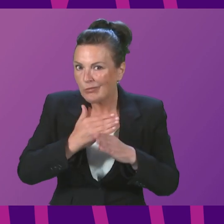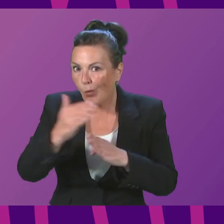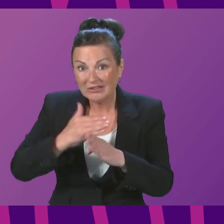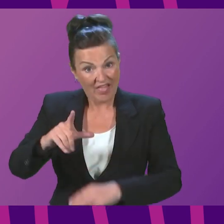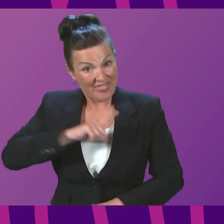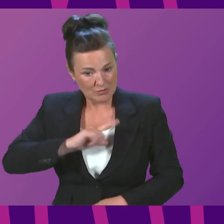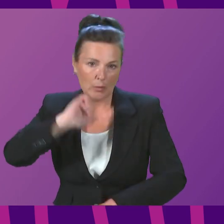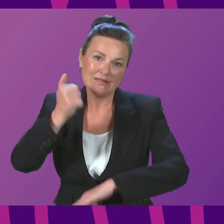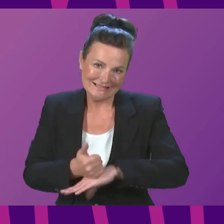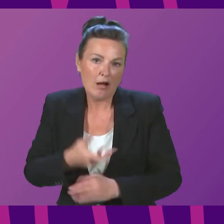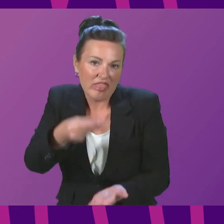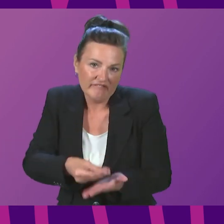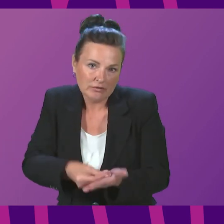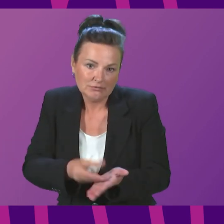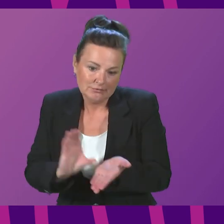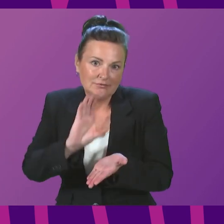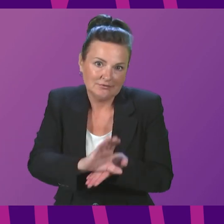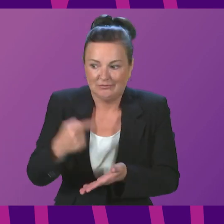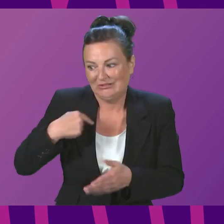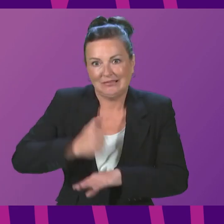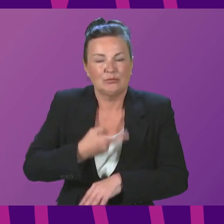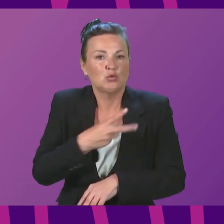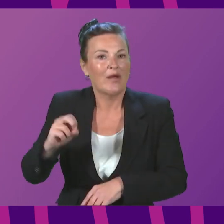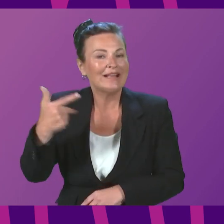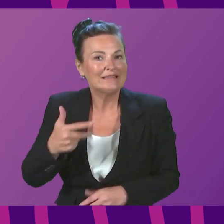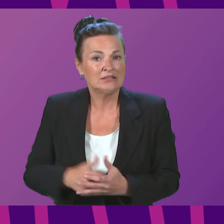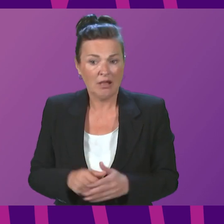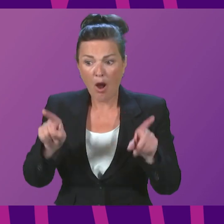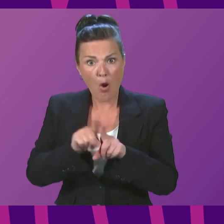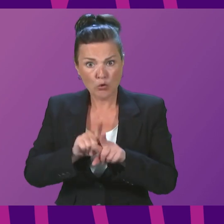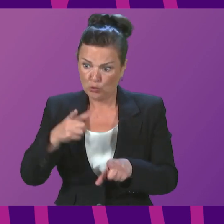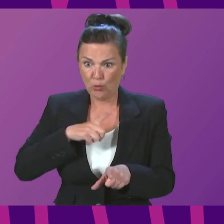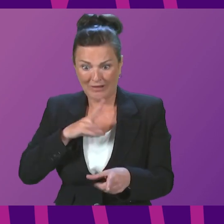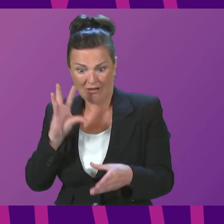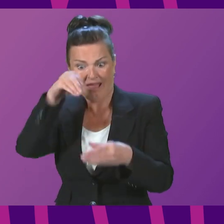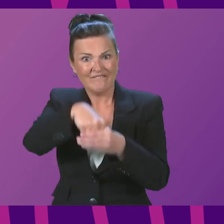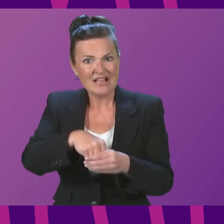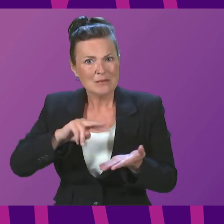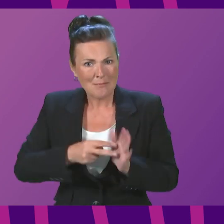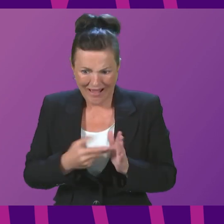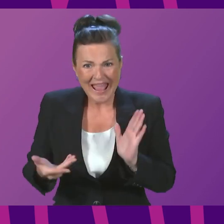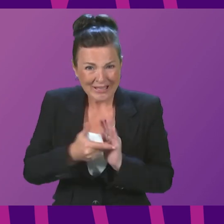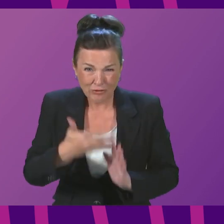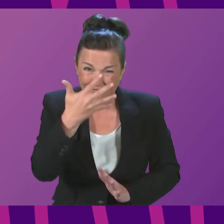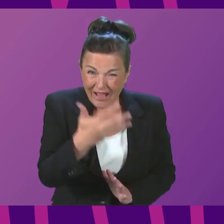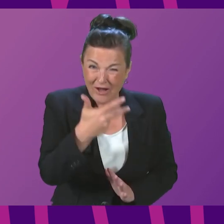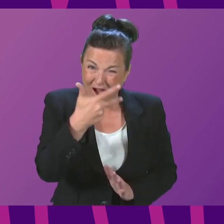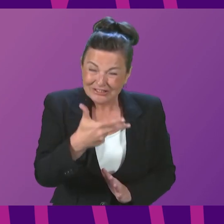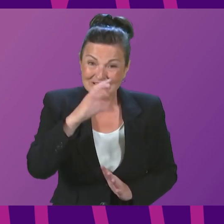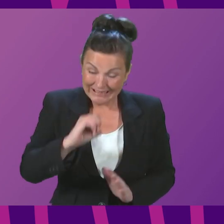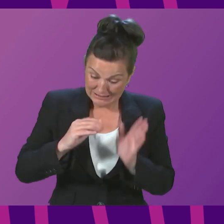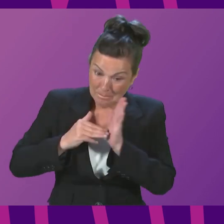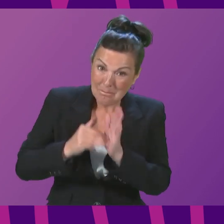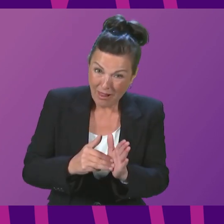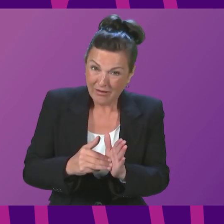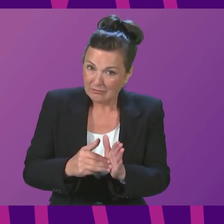2018, and partly the point of the Infrastructure Investment Plan, which, of course, is backed by a further £580 million.